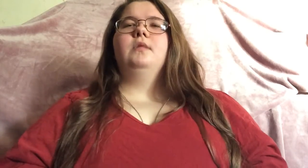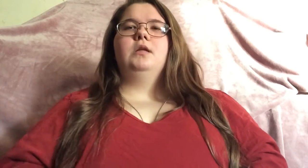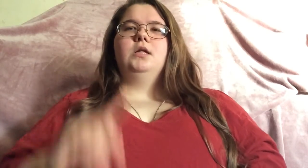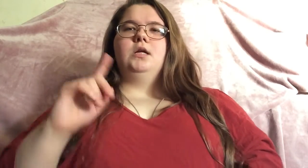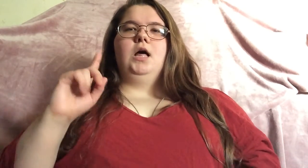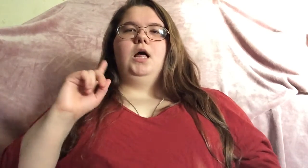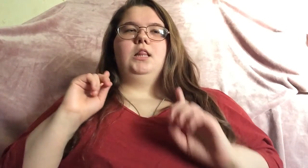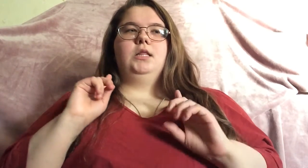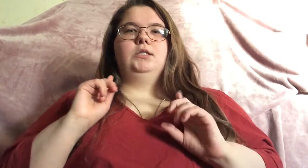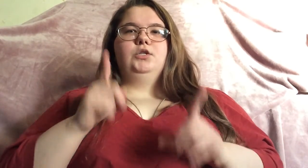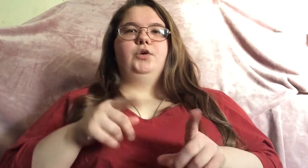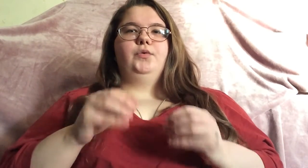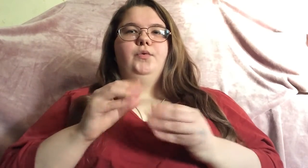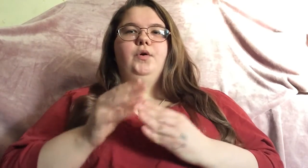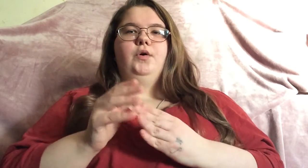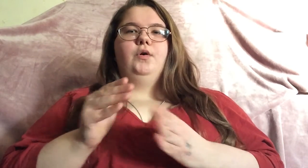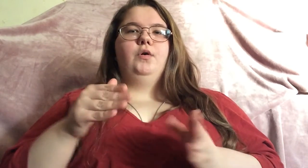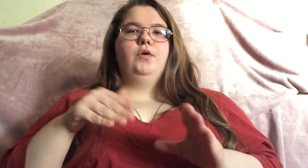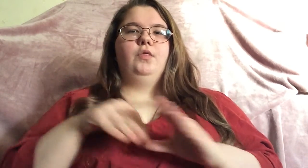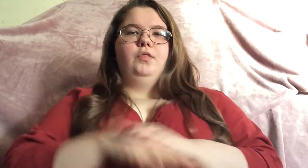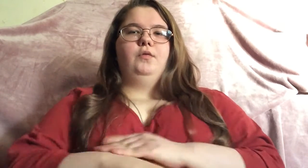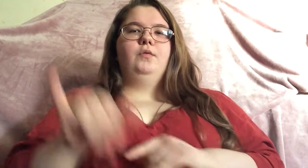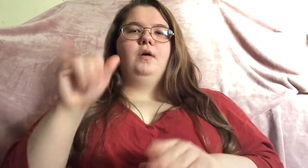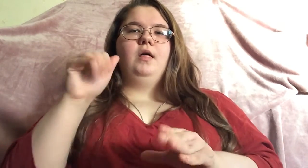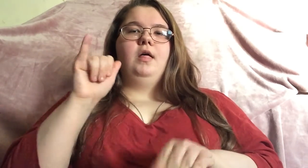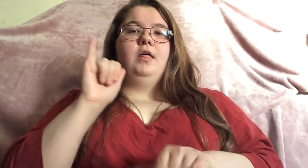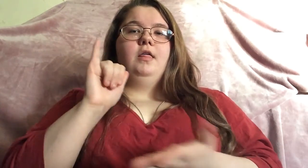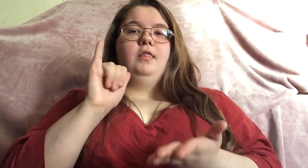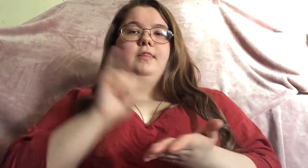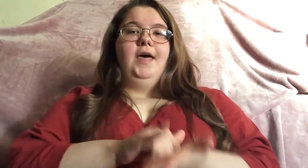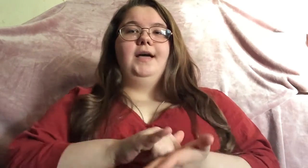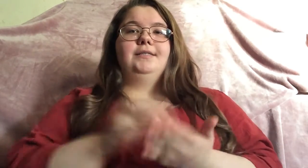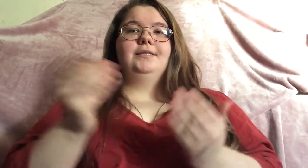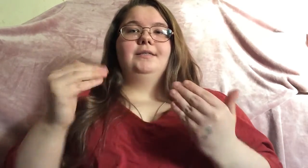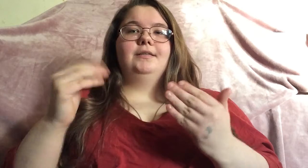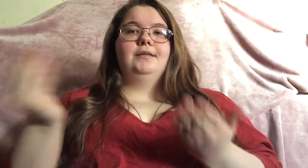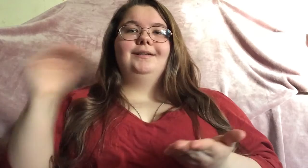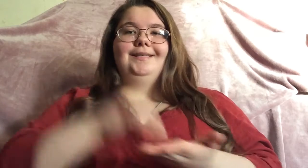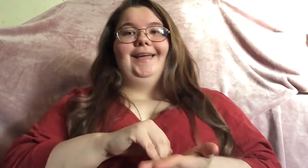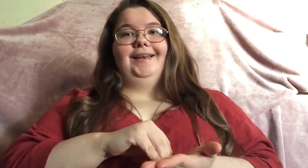Let's go through that again.